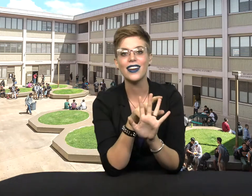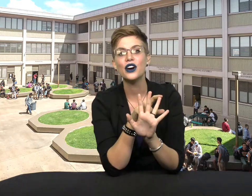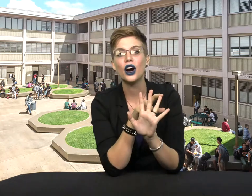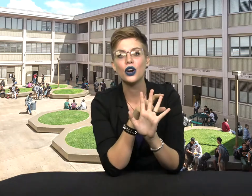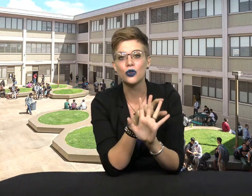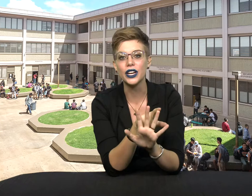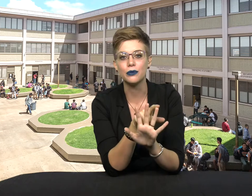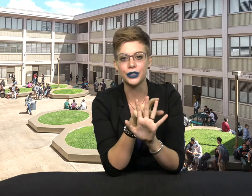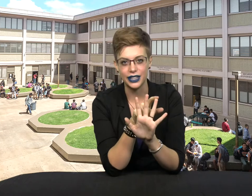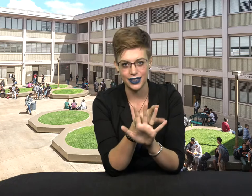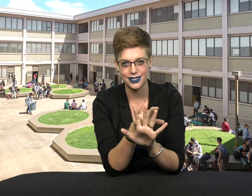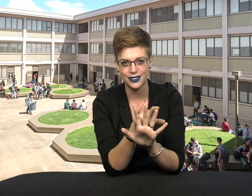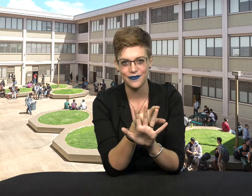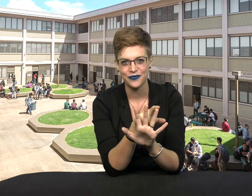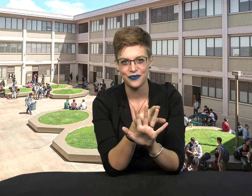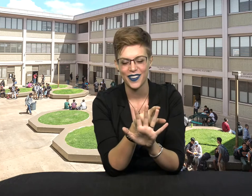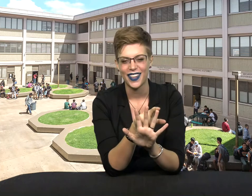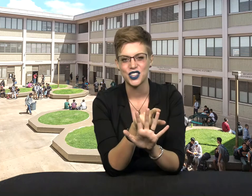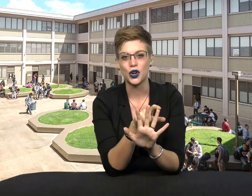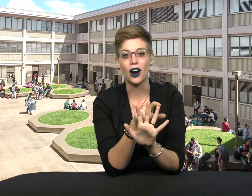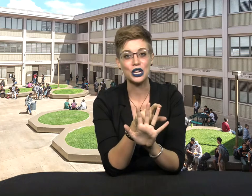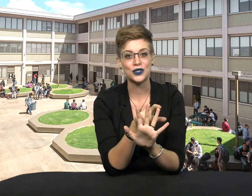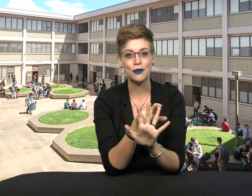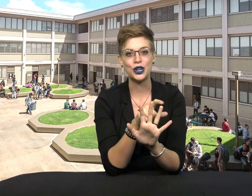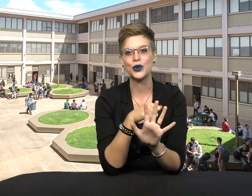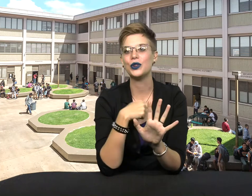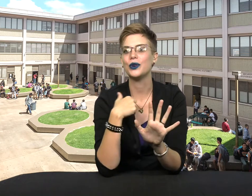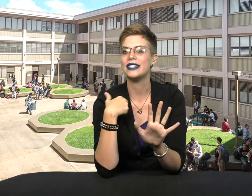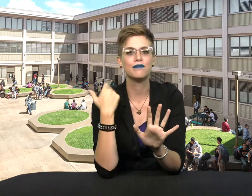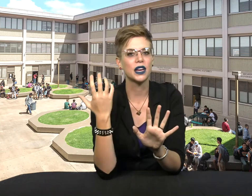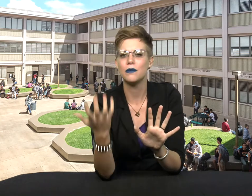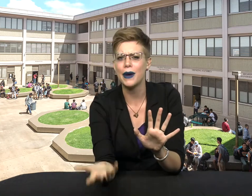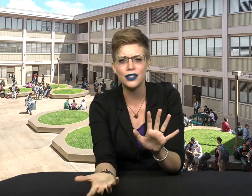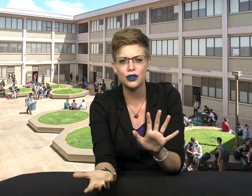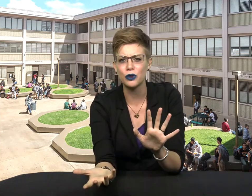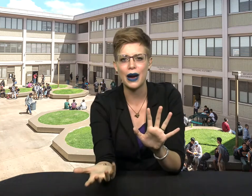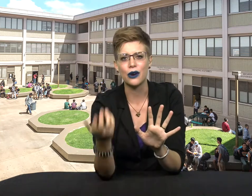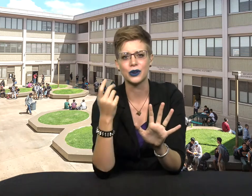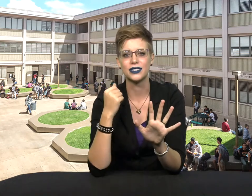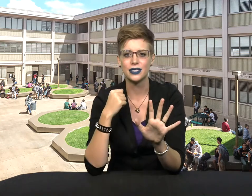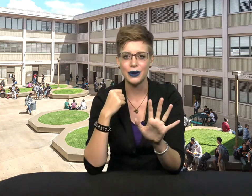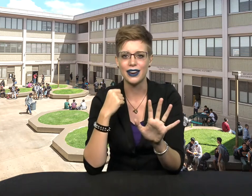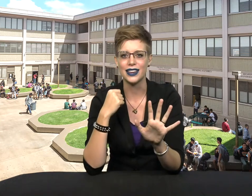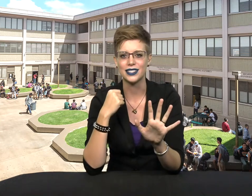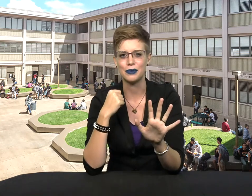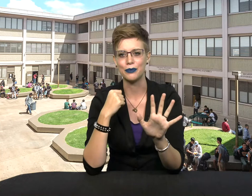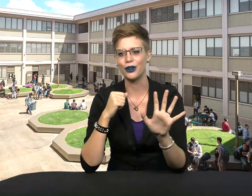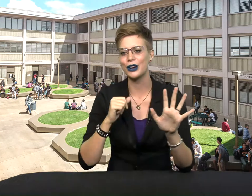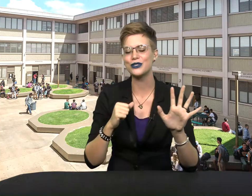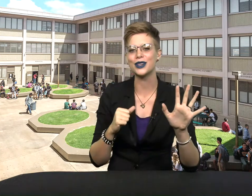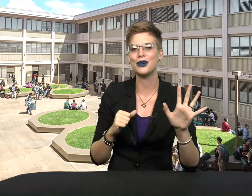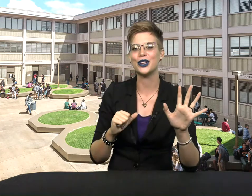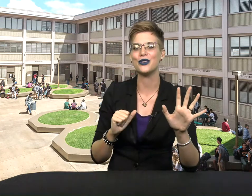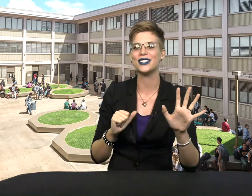agreeableness. So are you someone who is going to bend over backwards to be nice to people? Are you someone who is